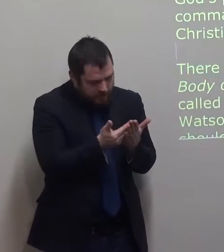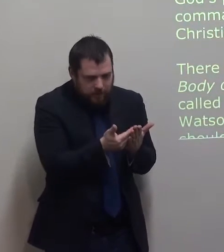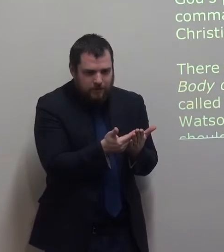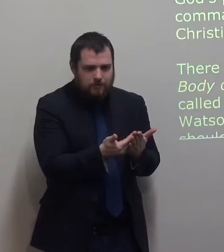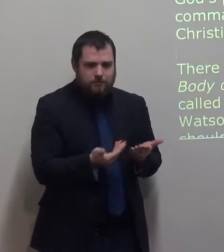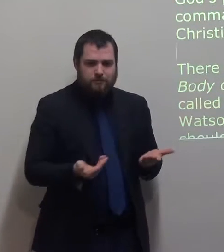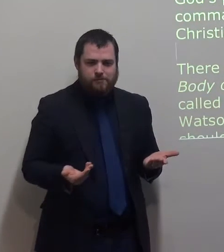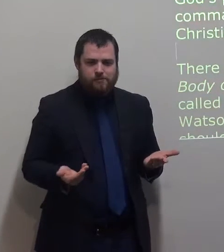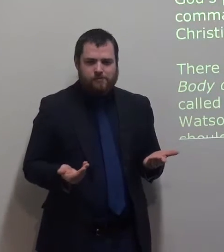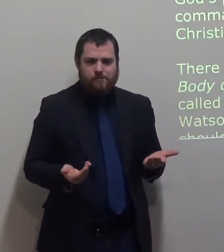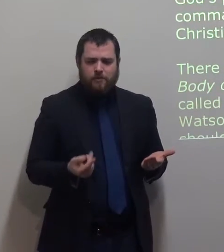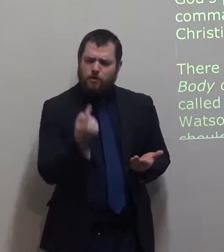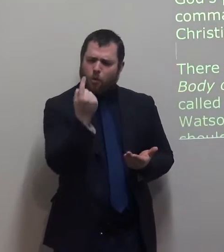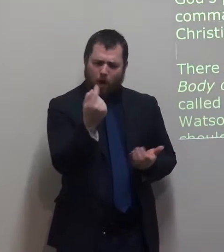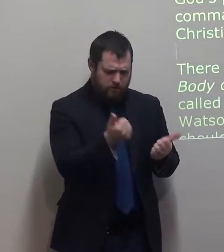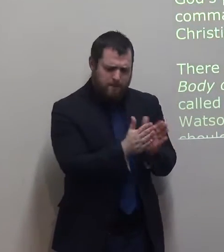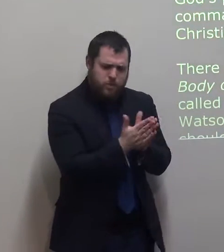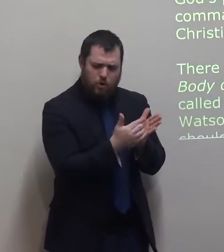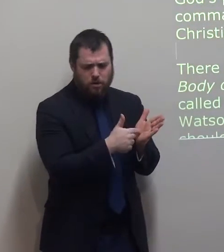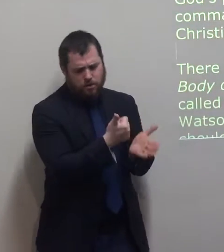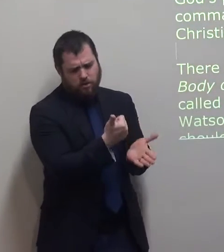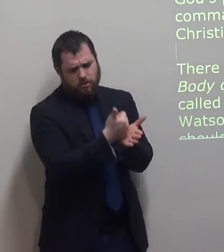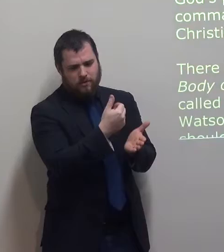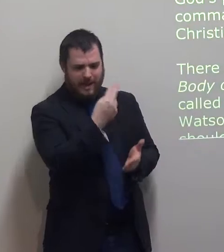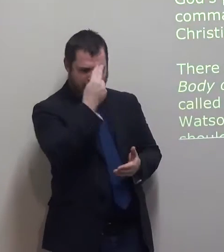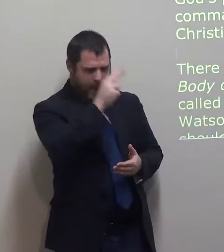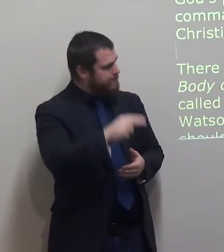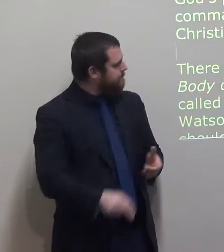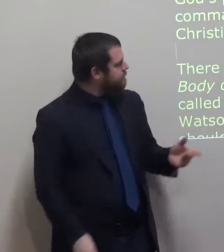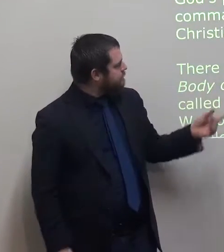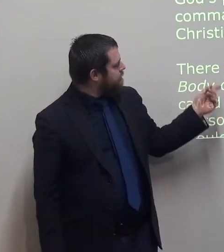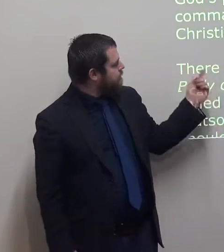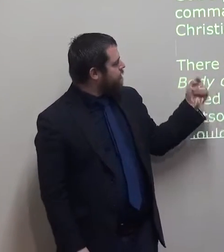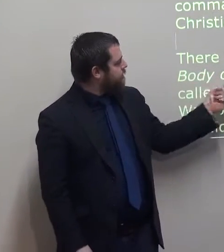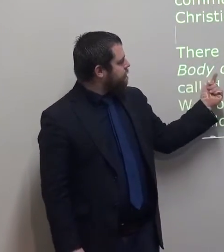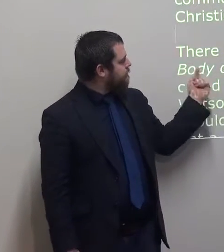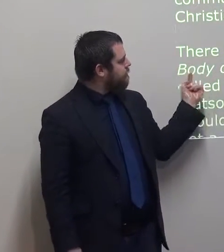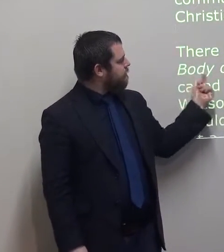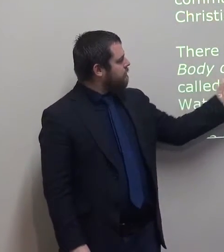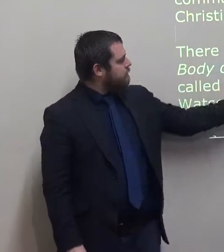There's a good book called The Body of Divinity written by Thomas